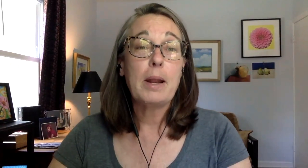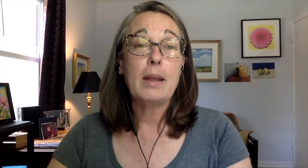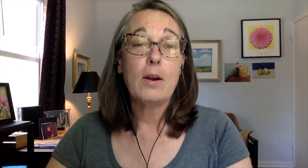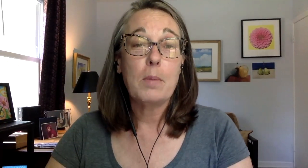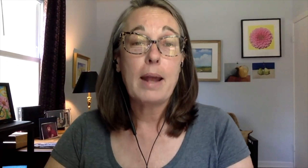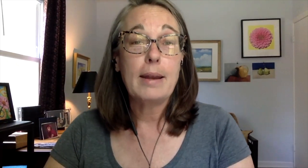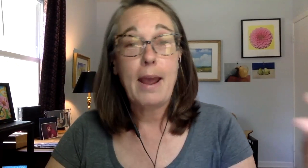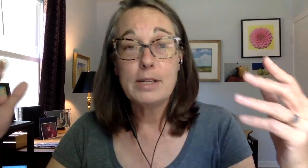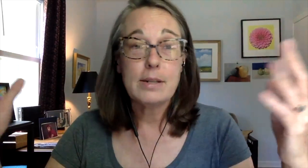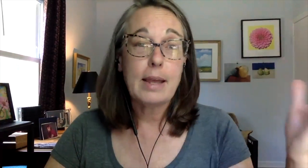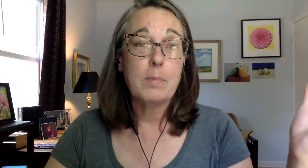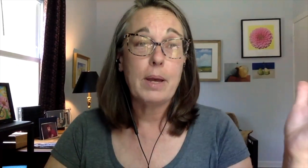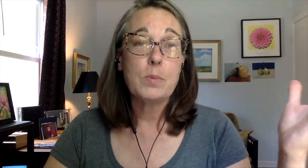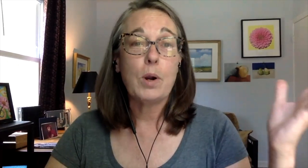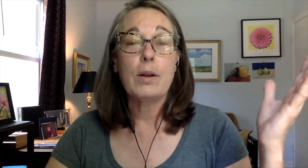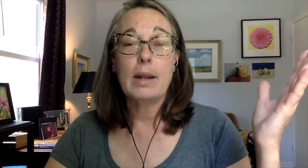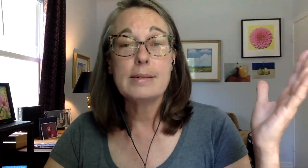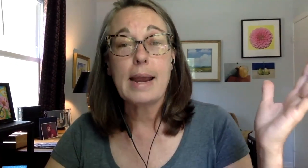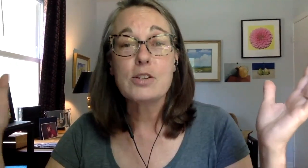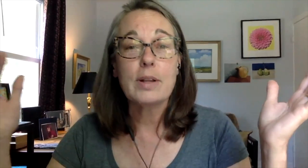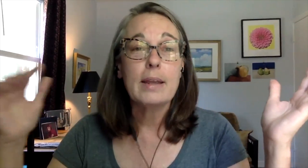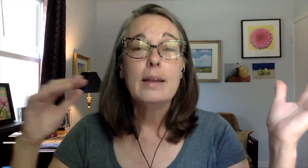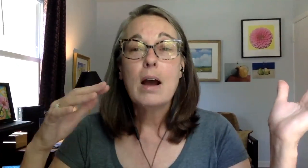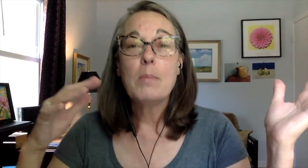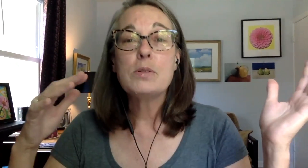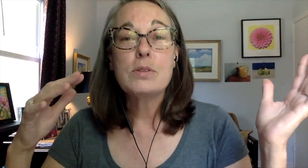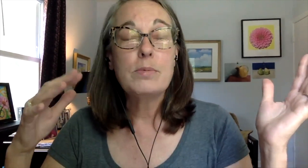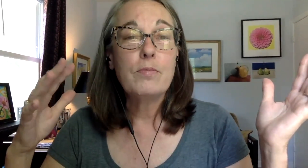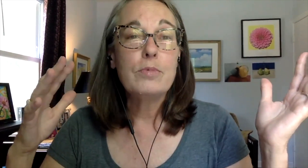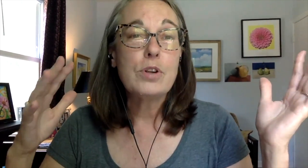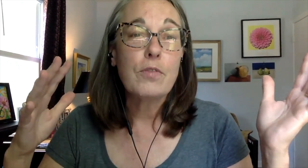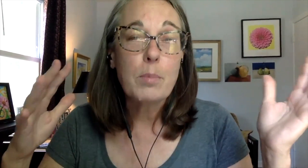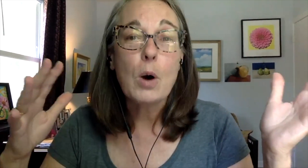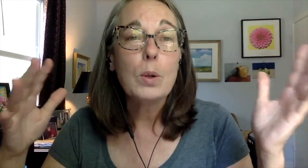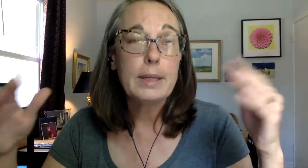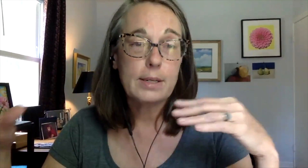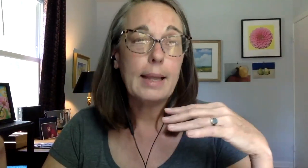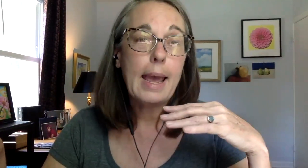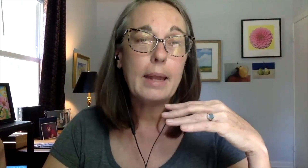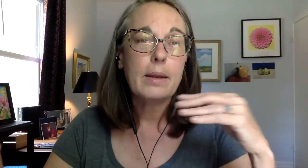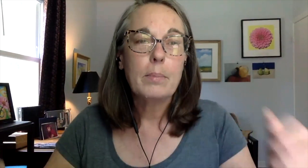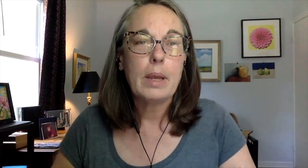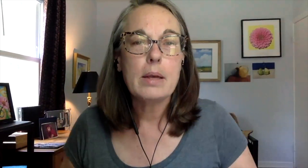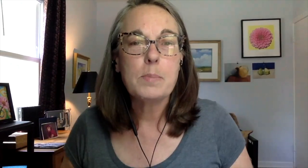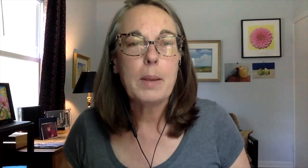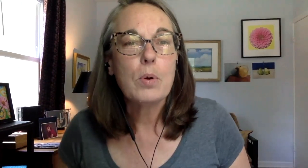nobody had heard about it. Now it's like the buzzword. And it's actually almost turned from gold into lead, because people